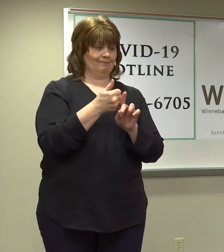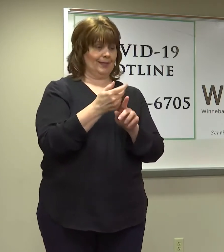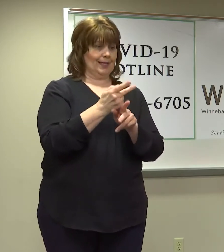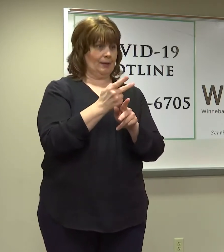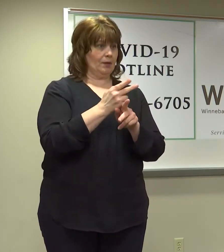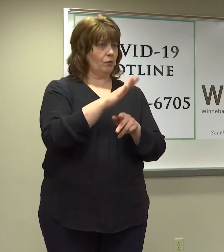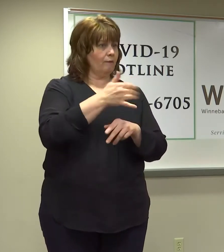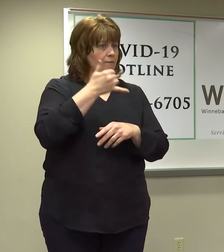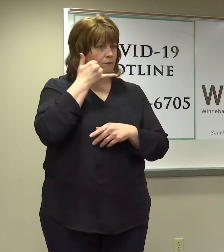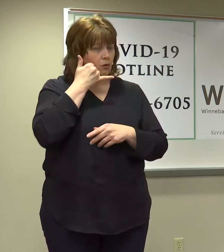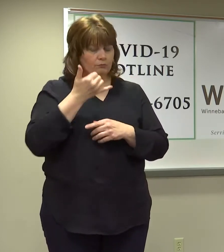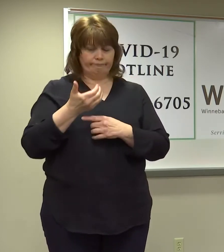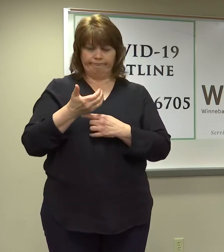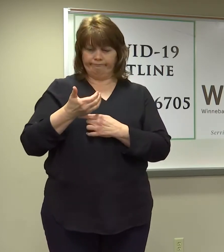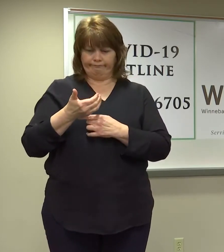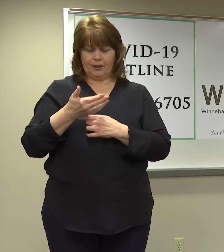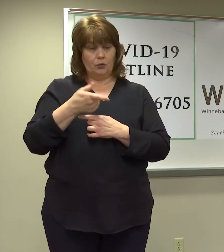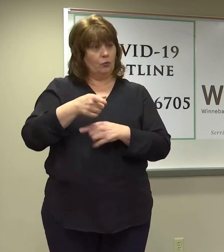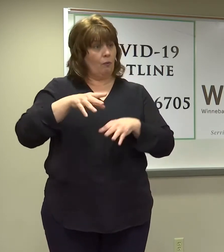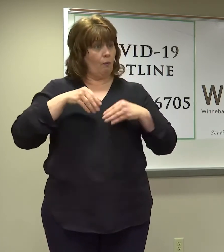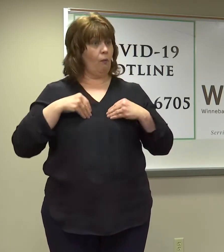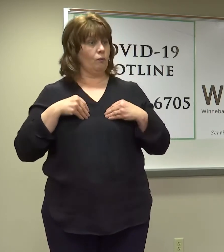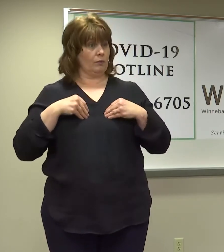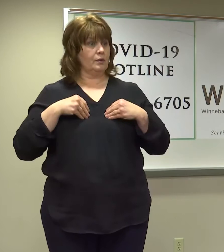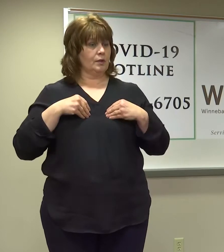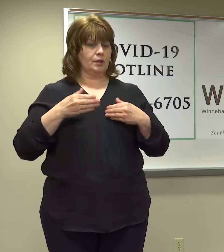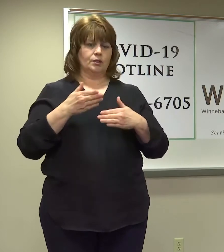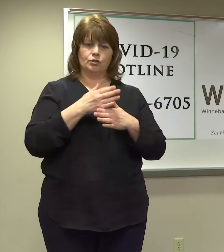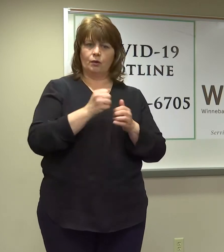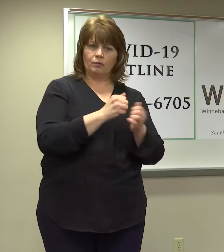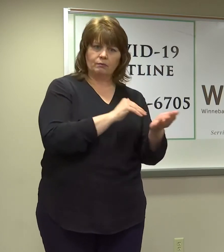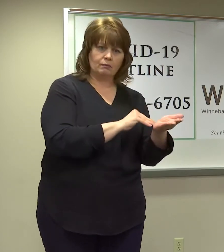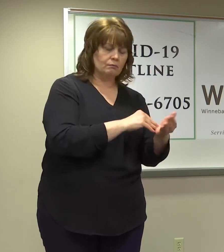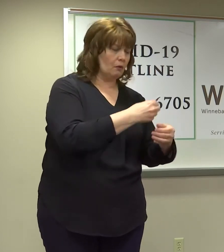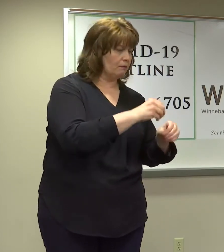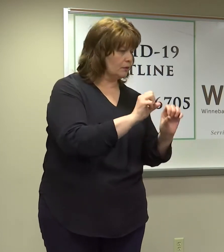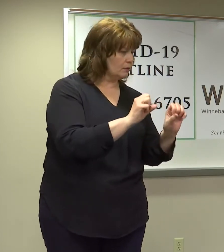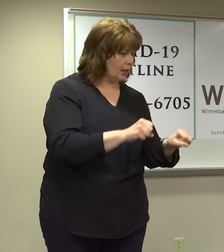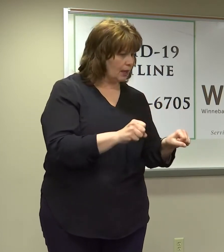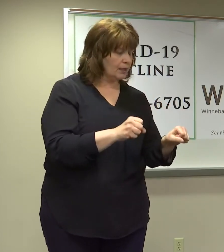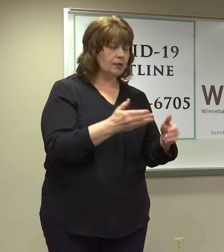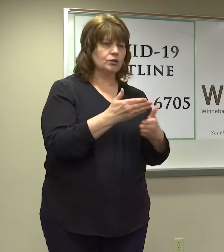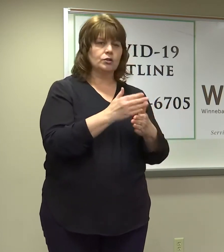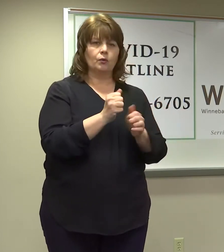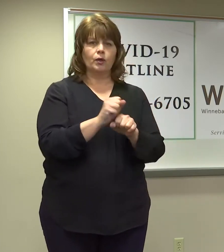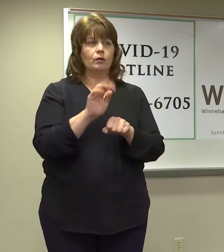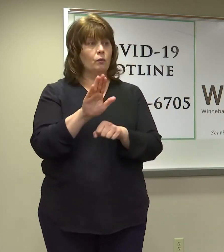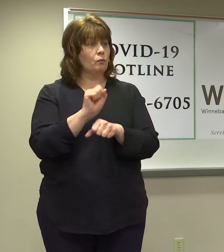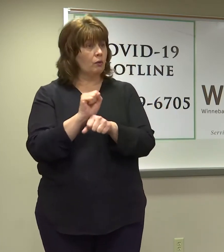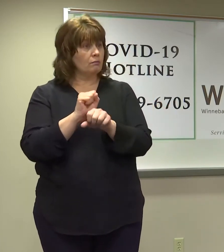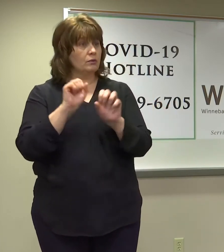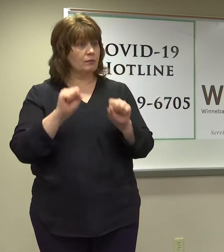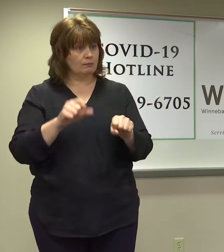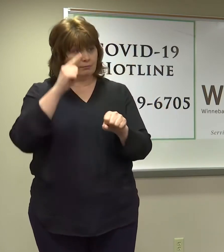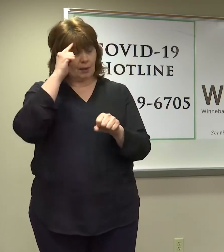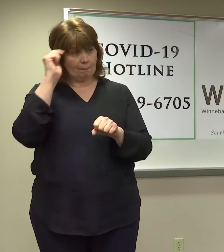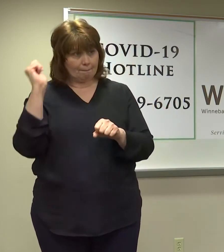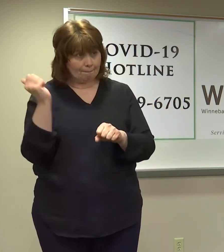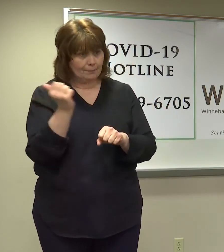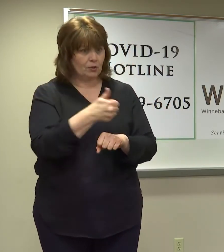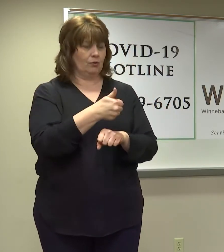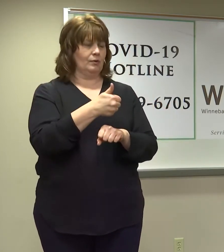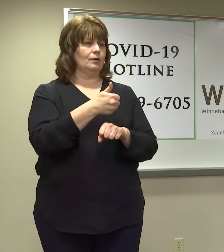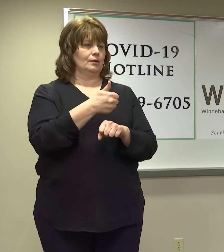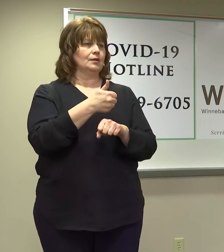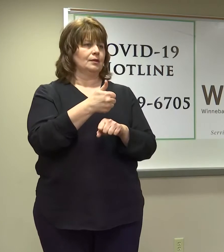You own it. You can share it with your doctor's office. You can take it and share it with your employer. But the important